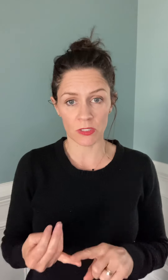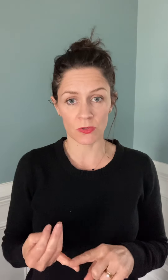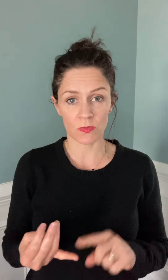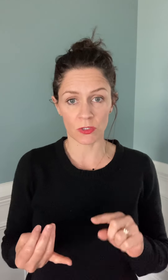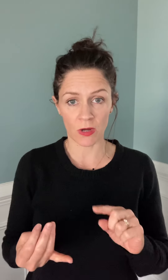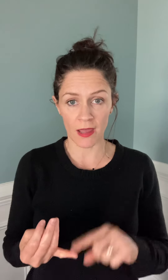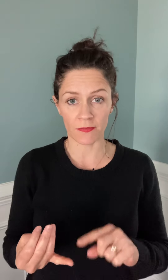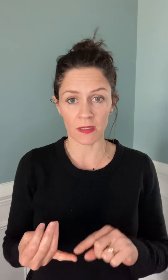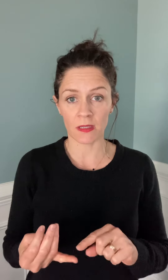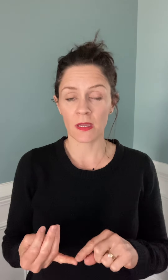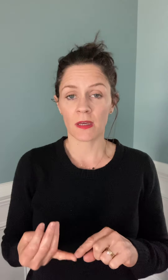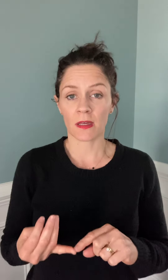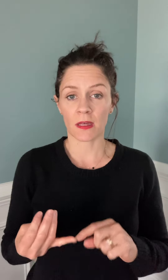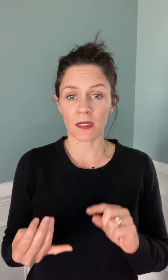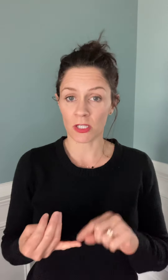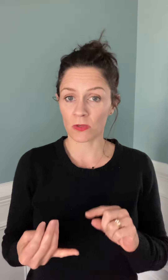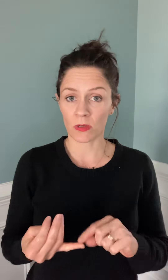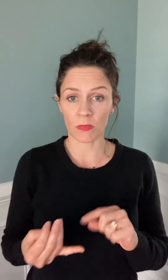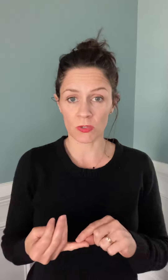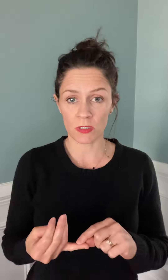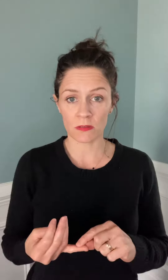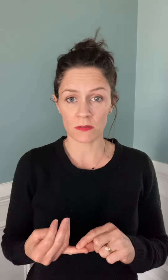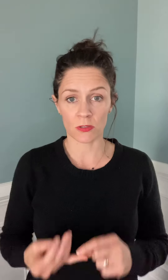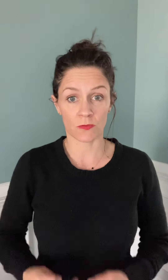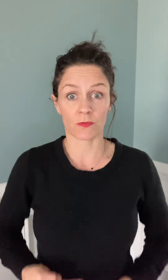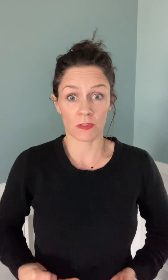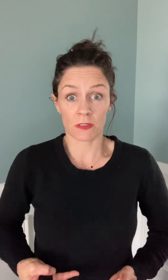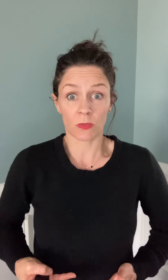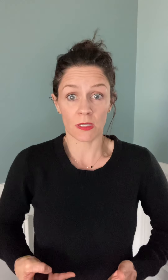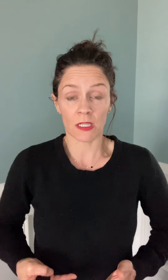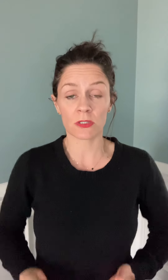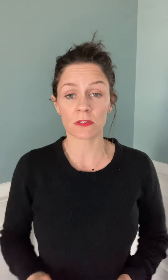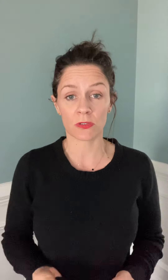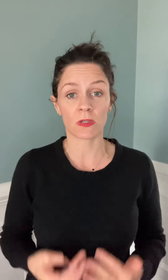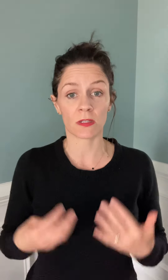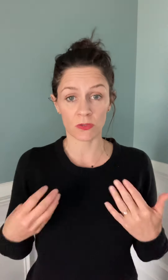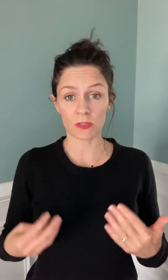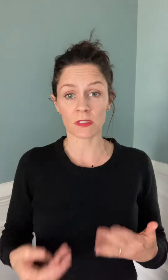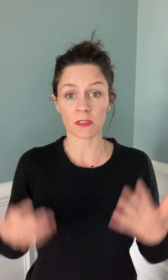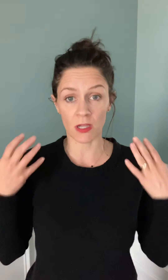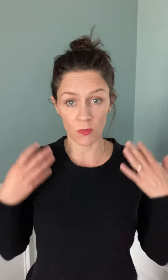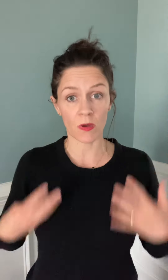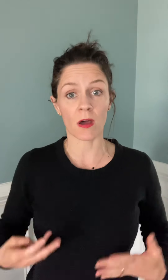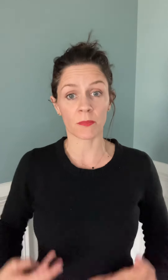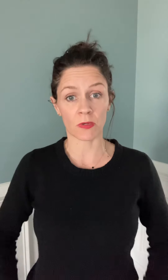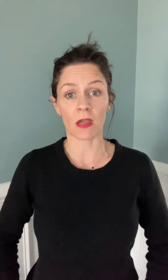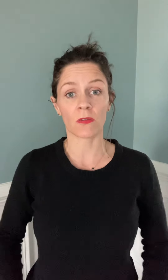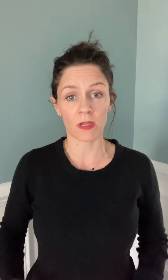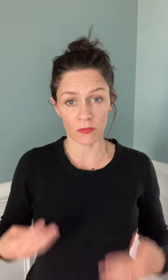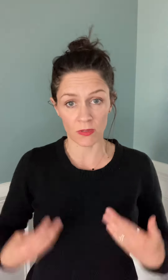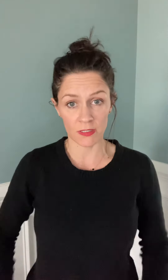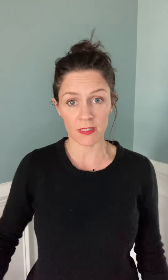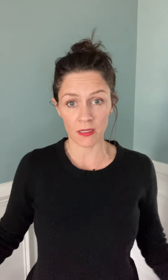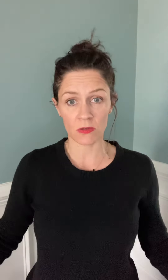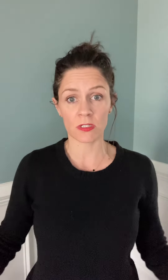used when you're having an acute emotion. So if you're feeling really anxious, you can use this to help calm you down and release that energy.